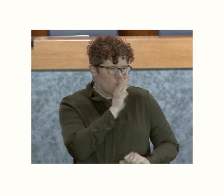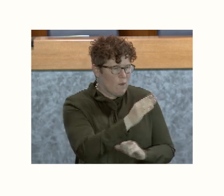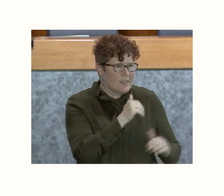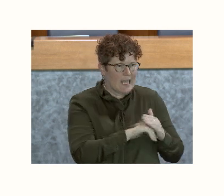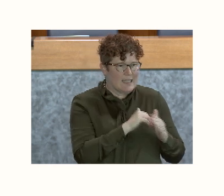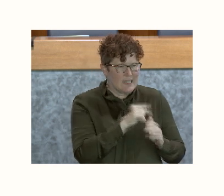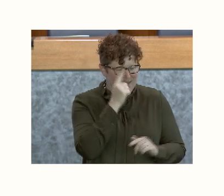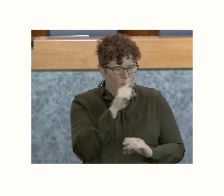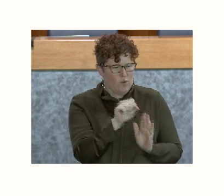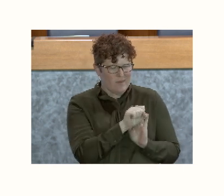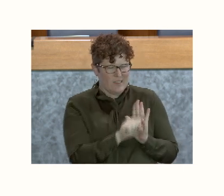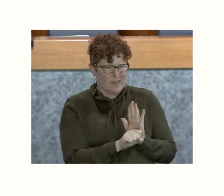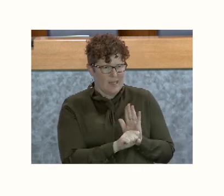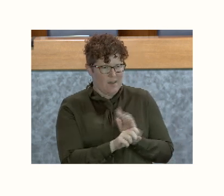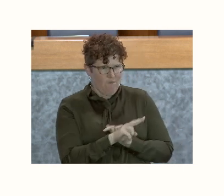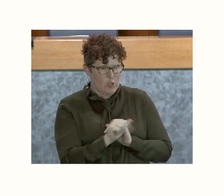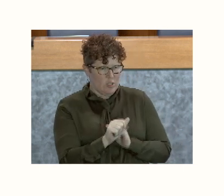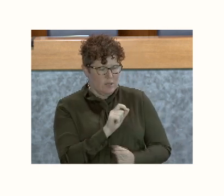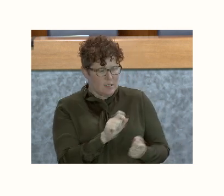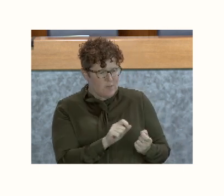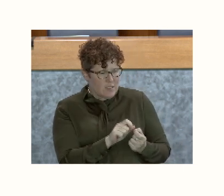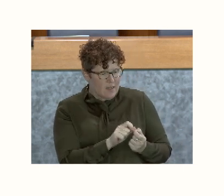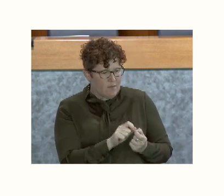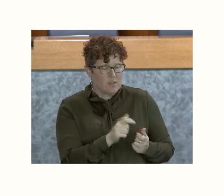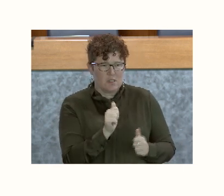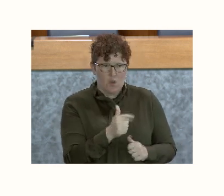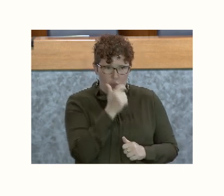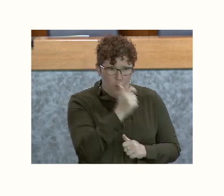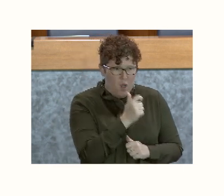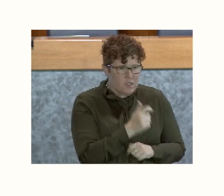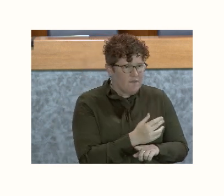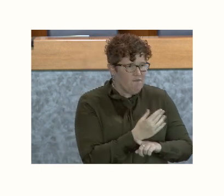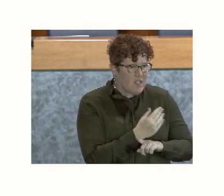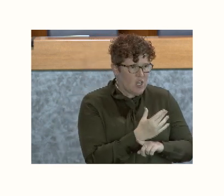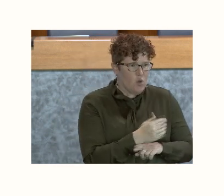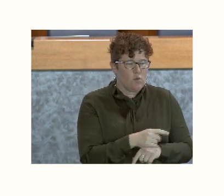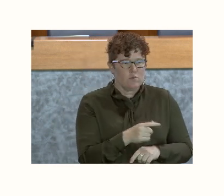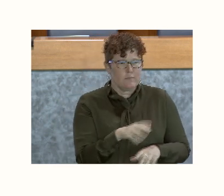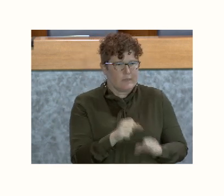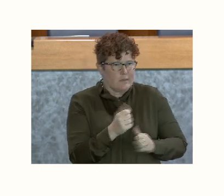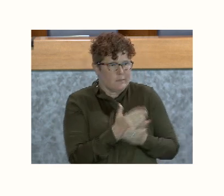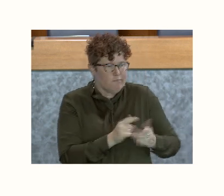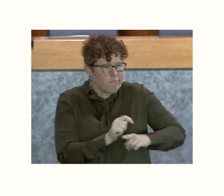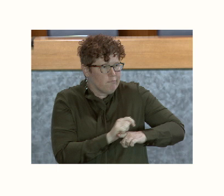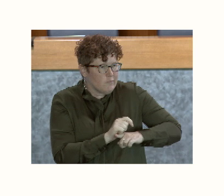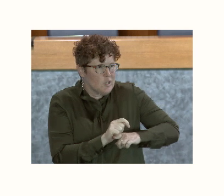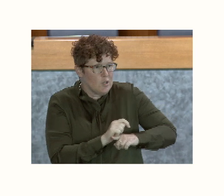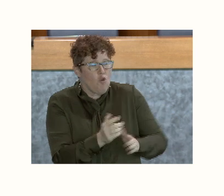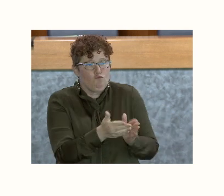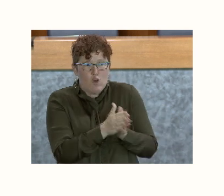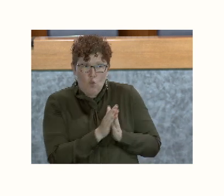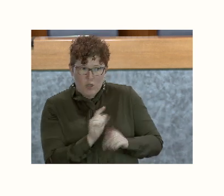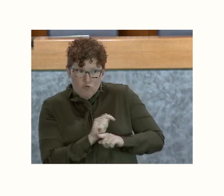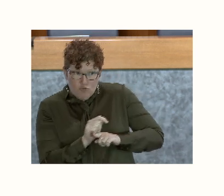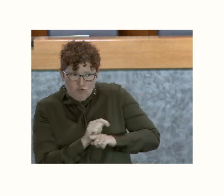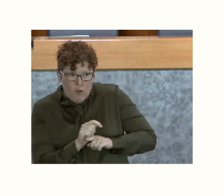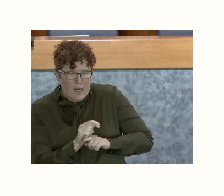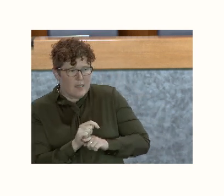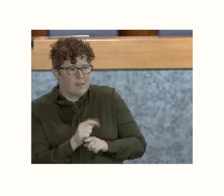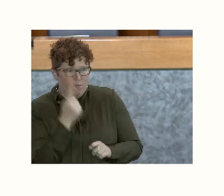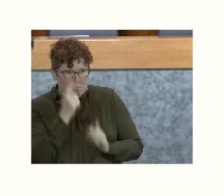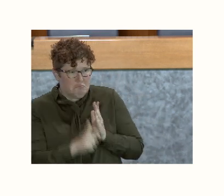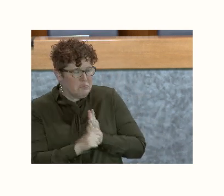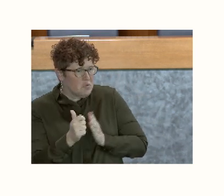information. Everything from videos that you can watch to an online course to request training or materials from me. There's no